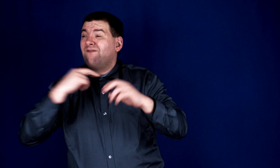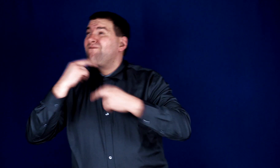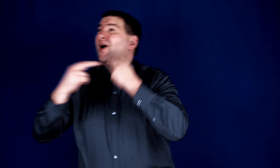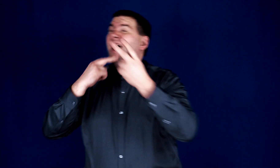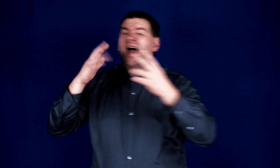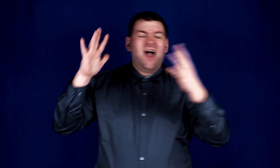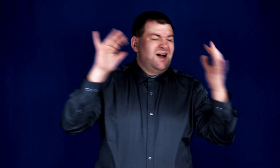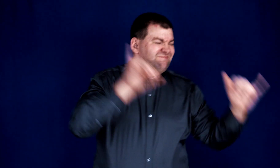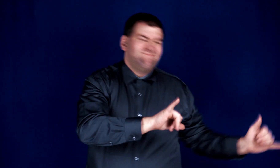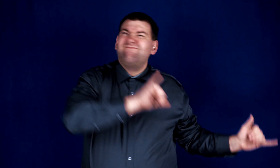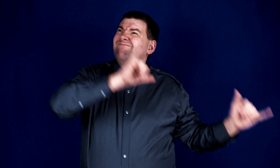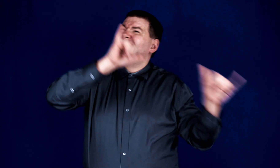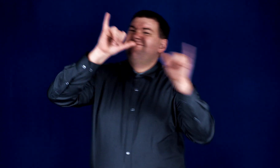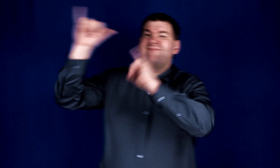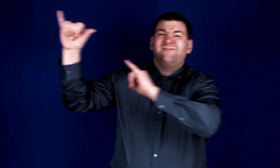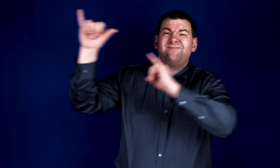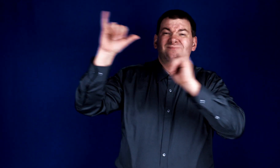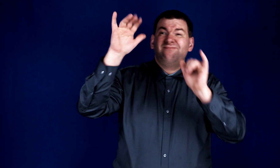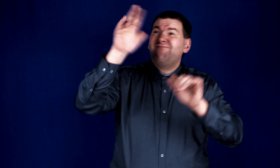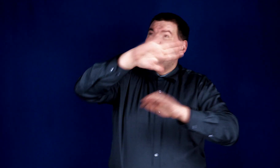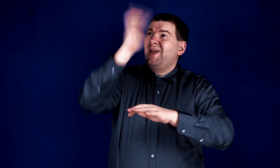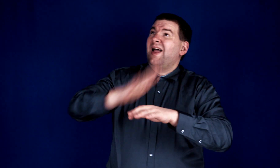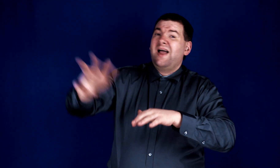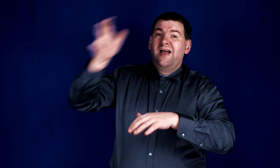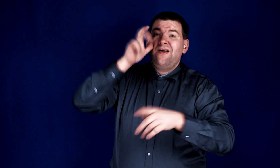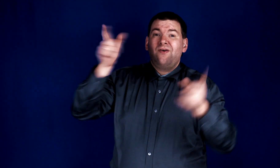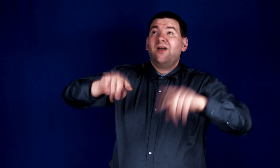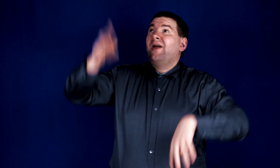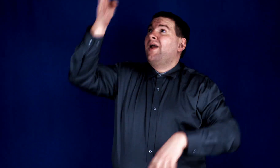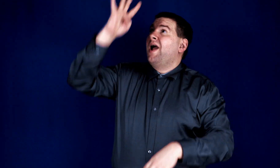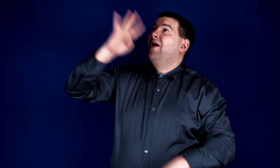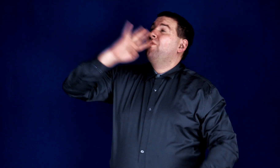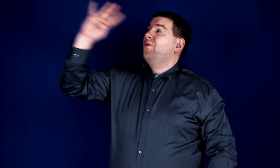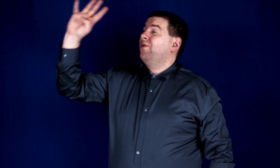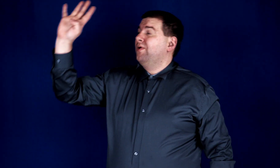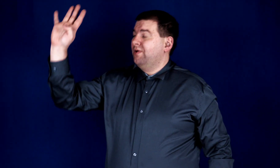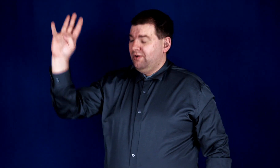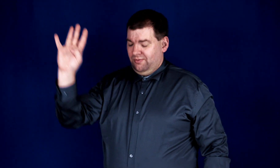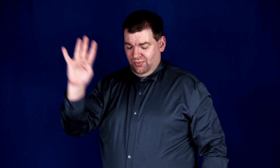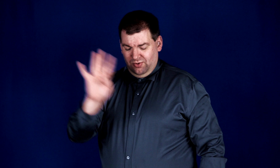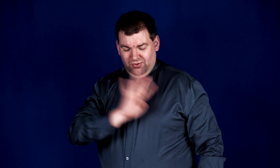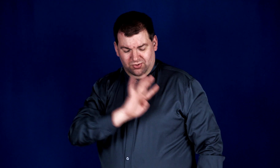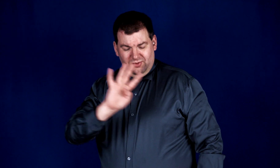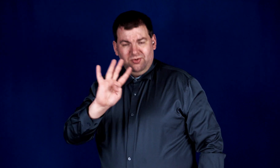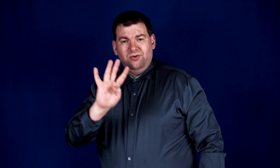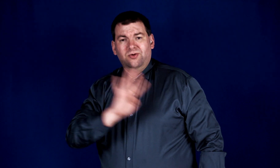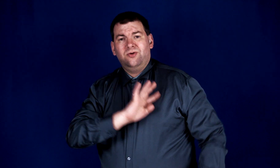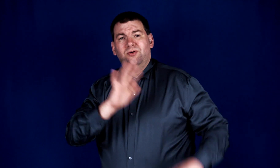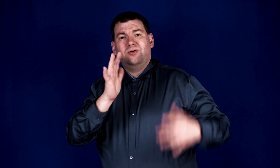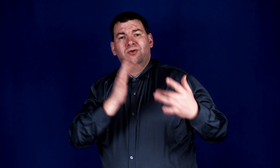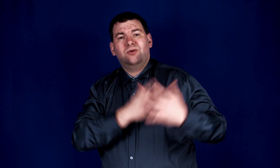voice you'll ever hear When God whispers in your